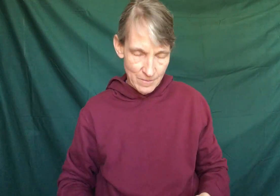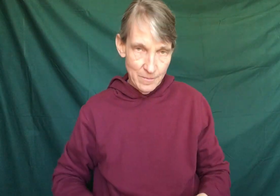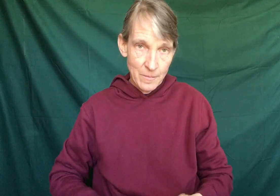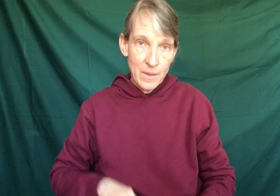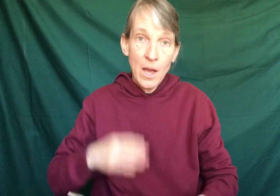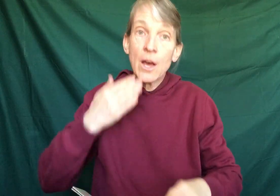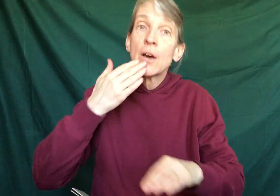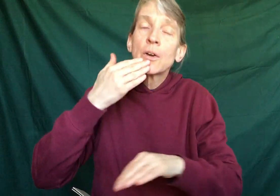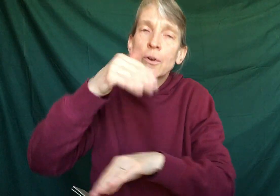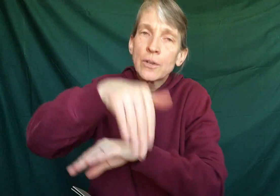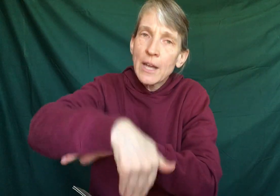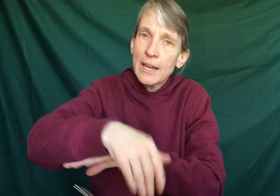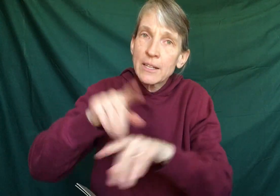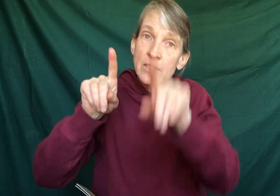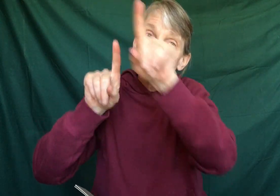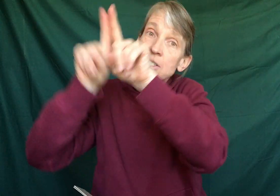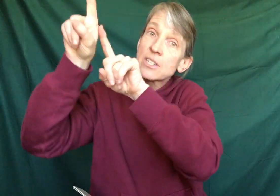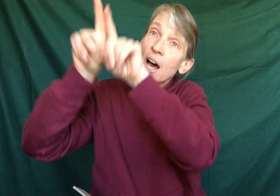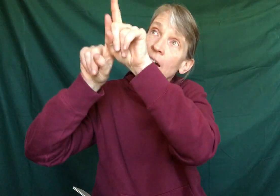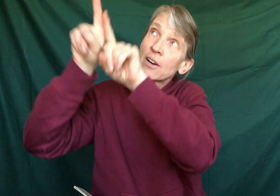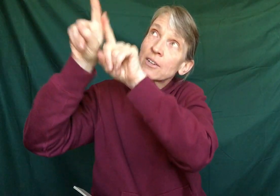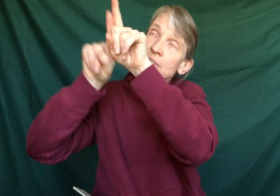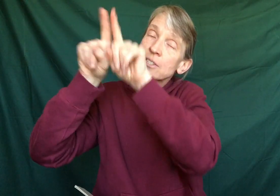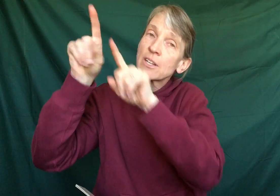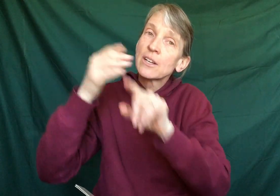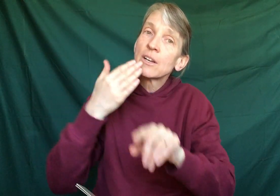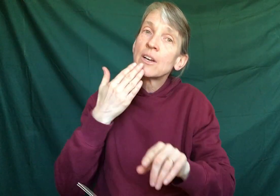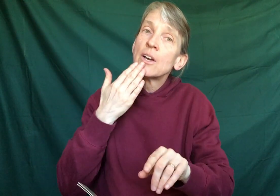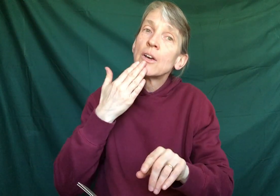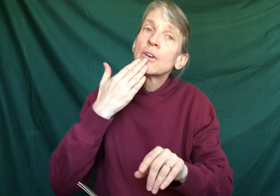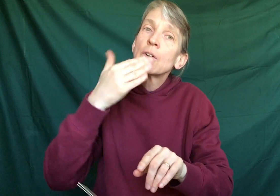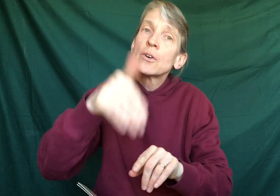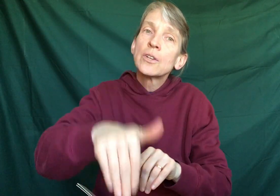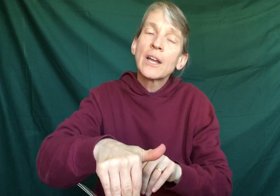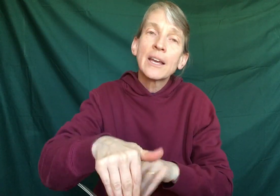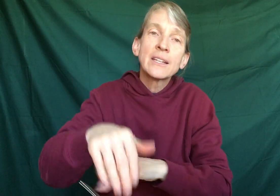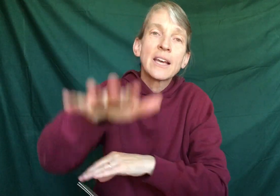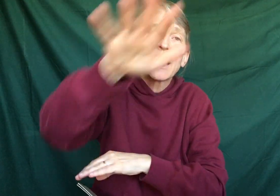Good night earth. Goodbye nightIR.